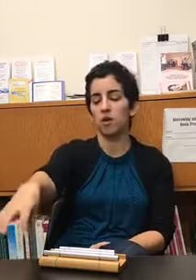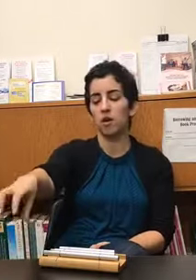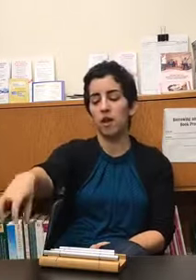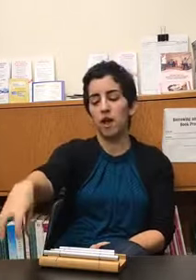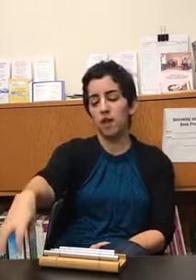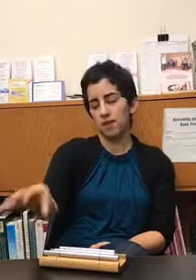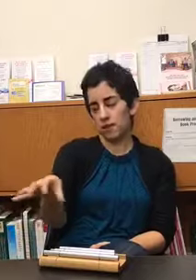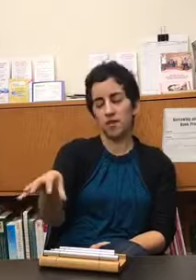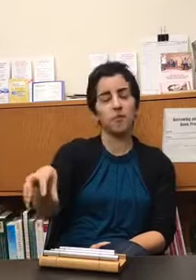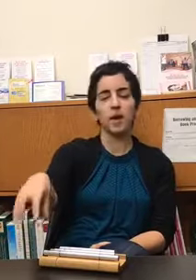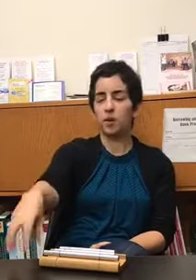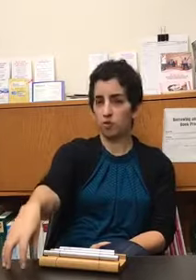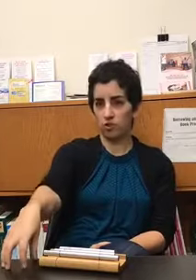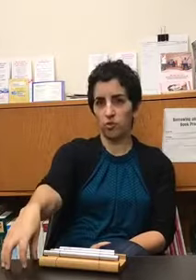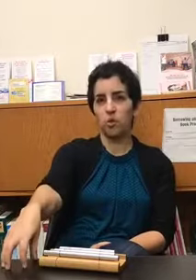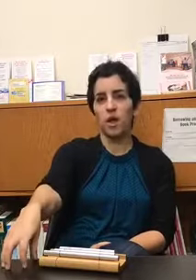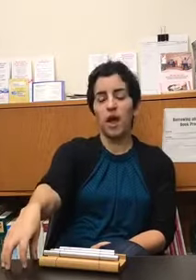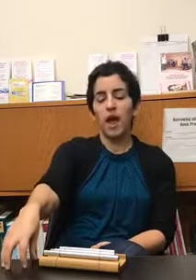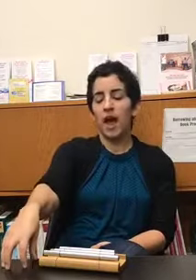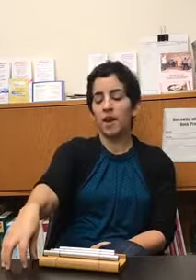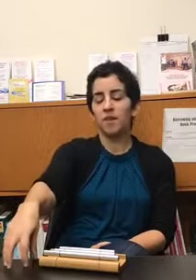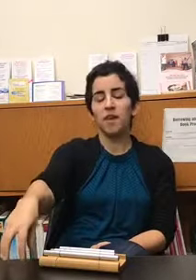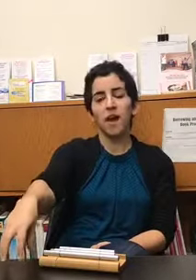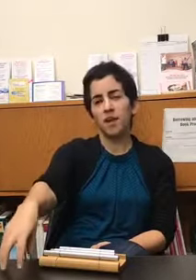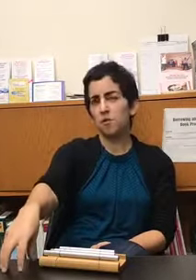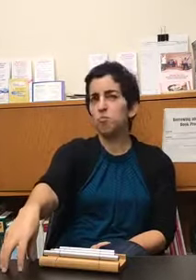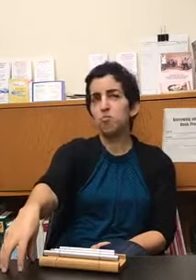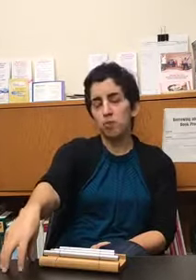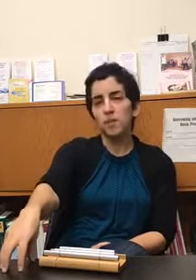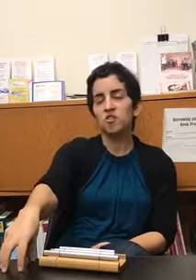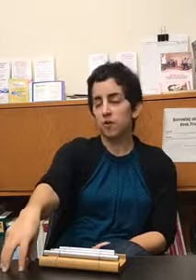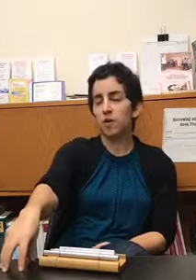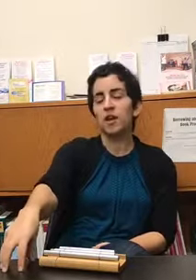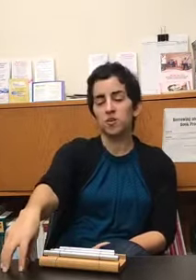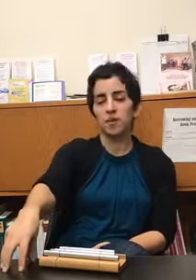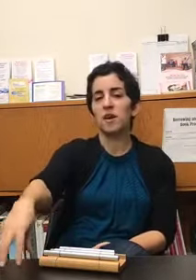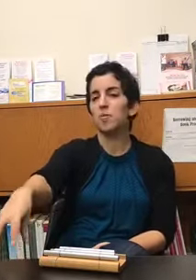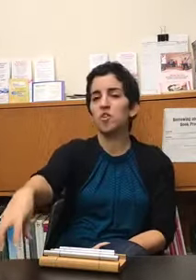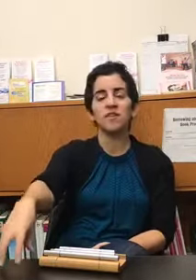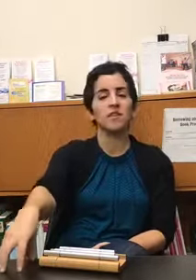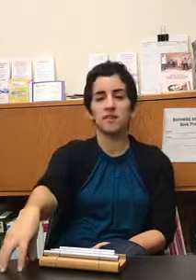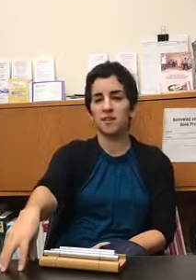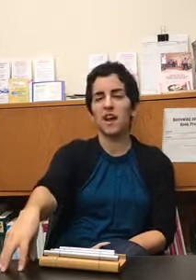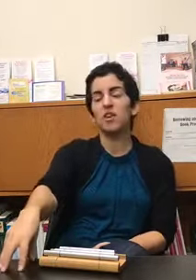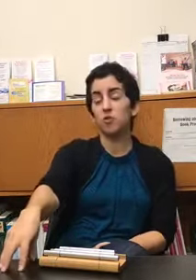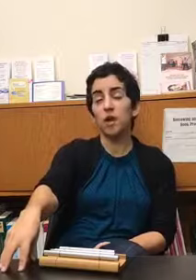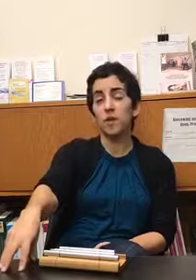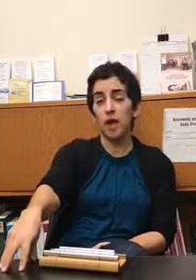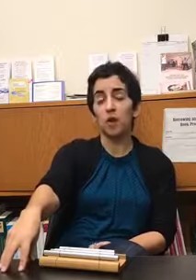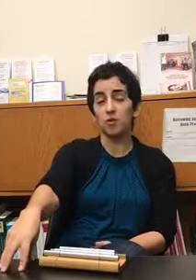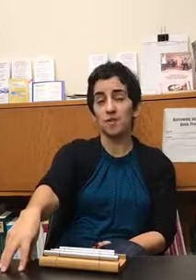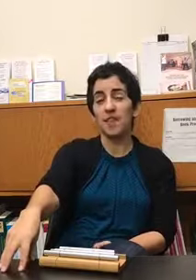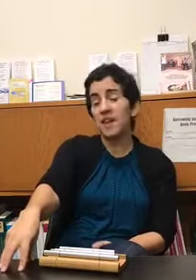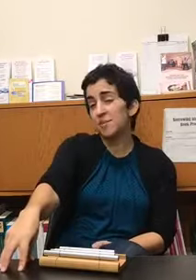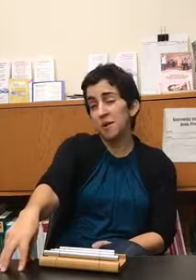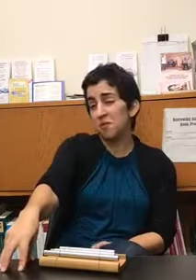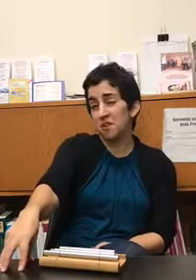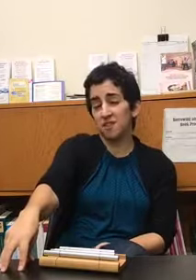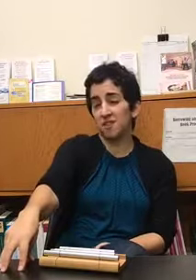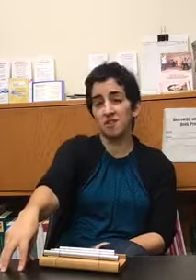that's kind of my go-to and i'm pretty much every day i'll spend time just to listen to that and do nothing else and that's mindfulness just